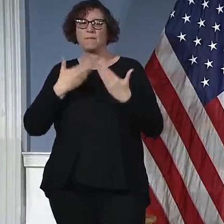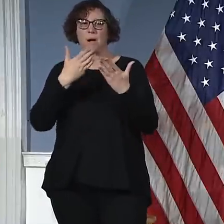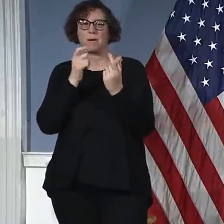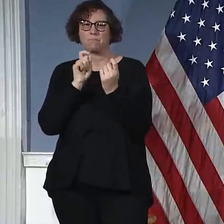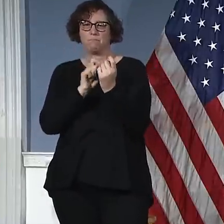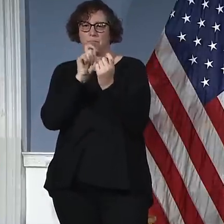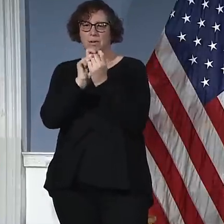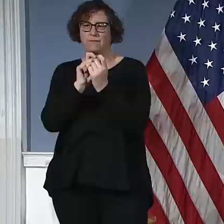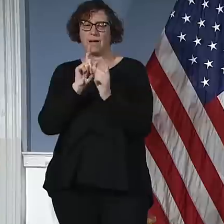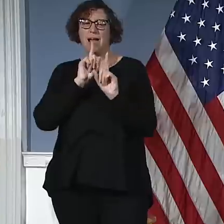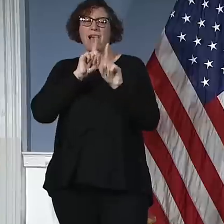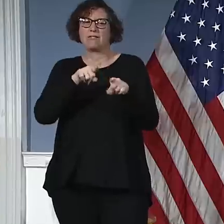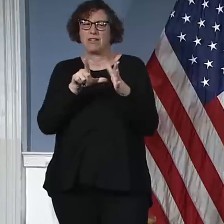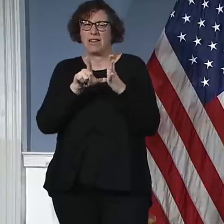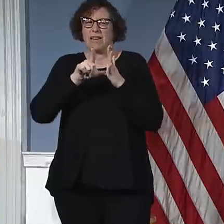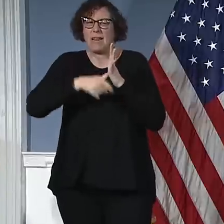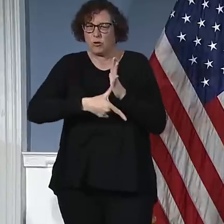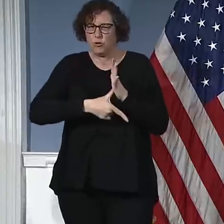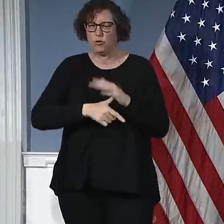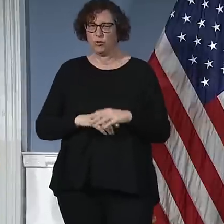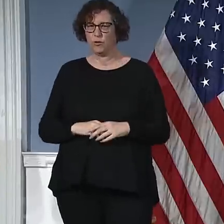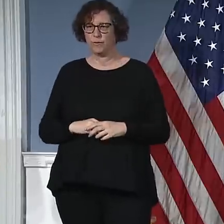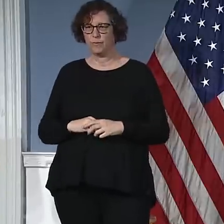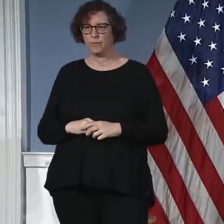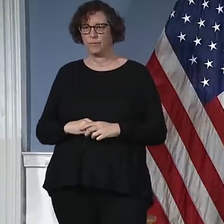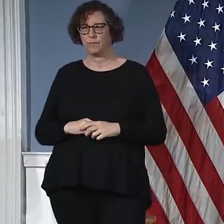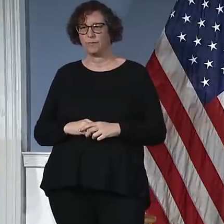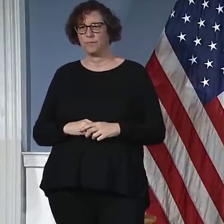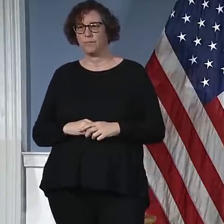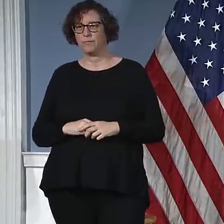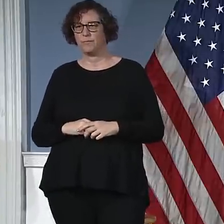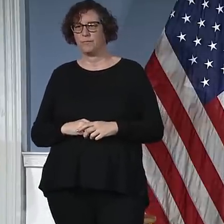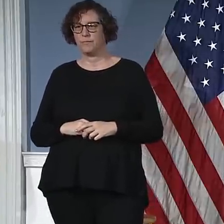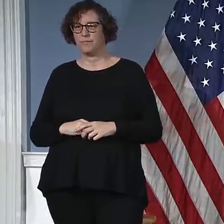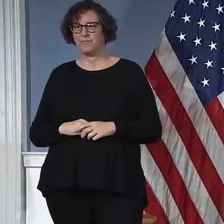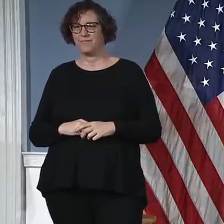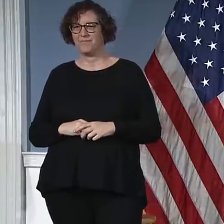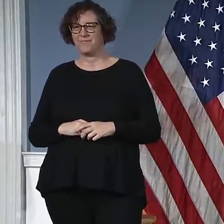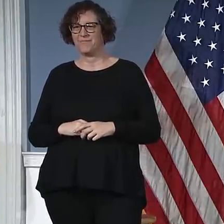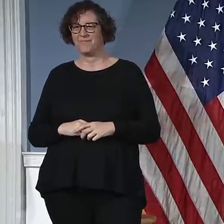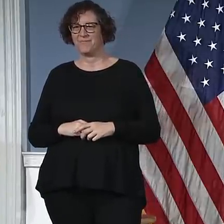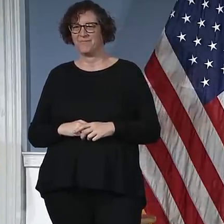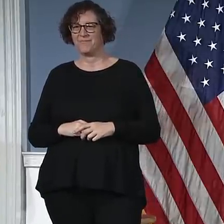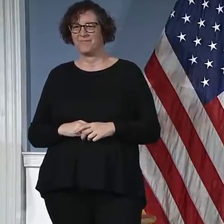it. Thank you. Next, we have Jeff Mays from the Times.